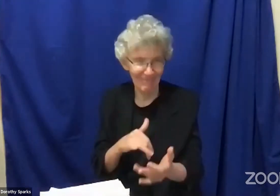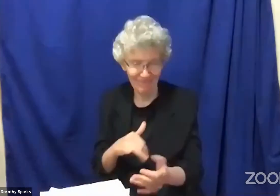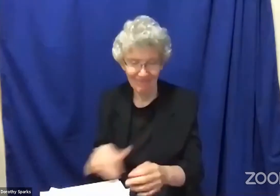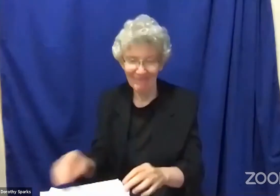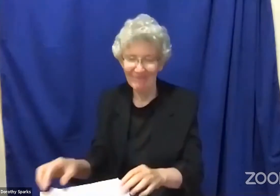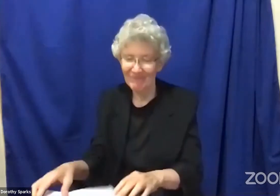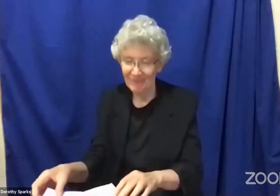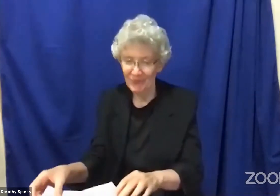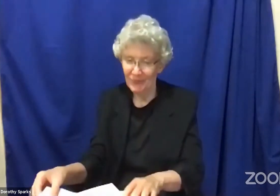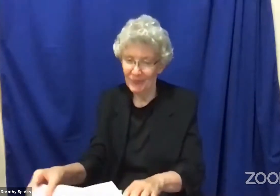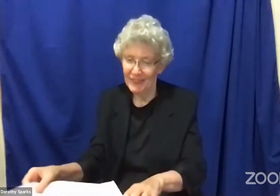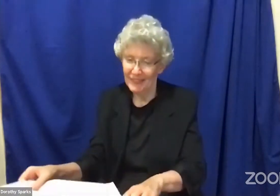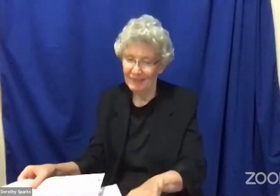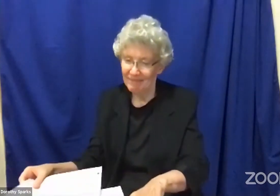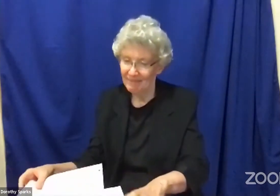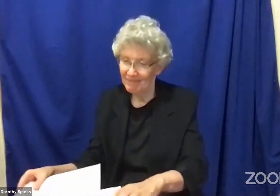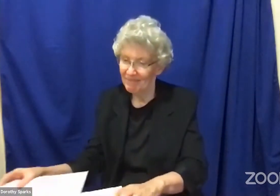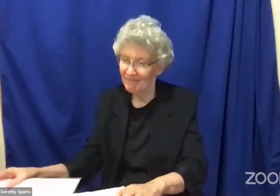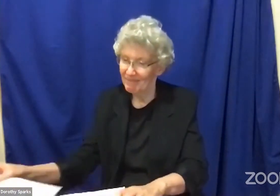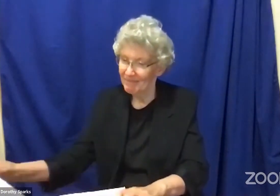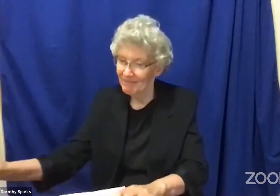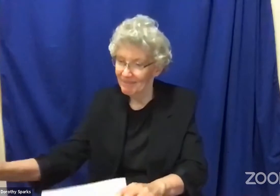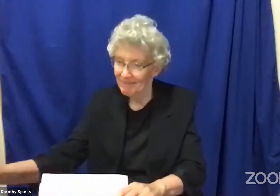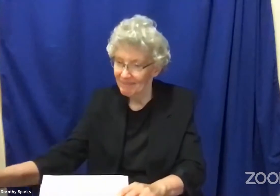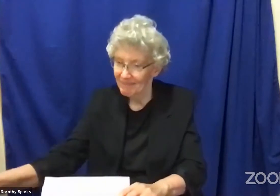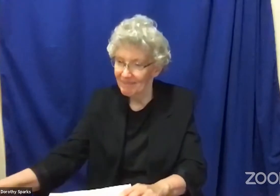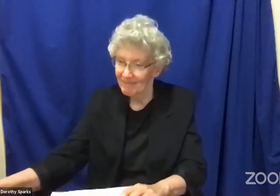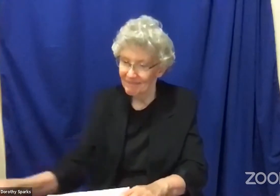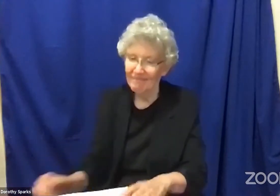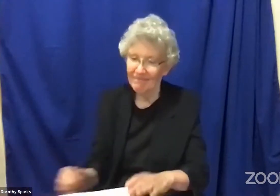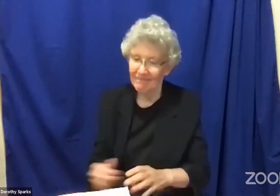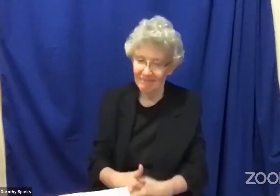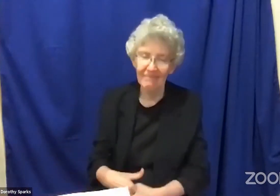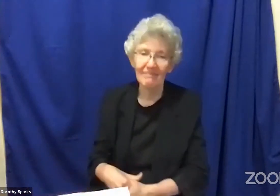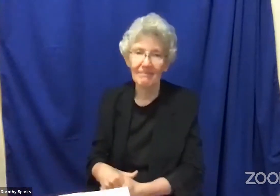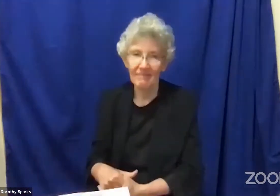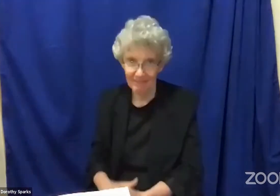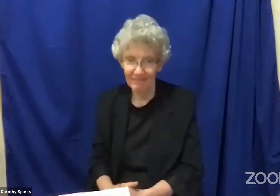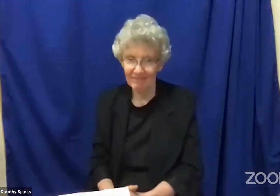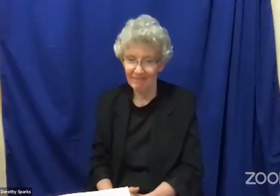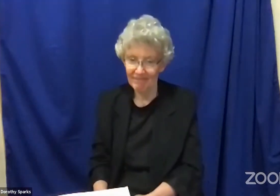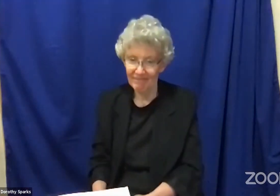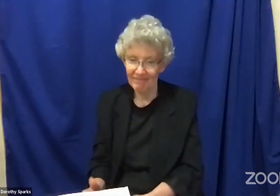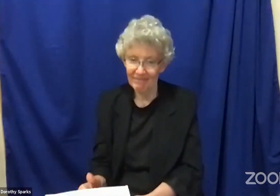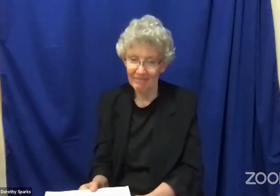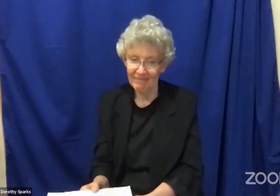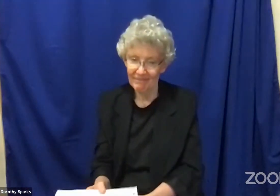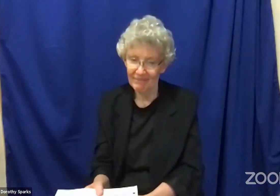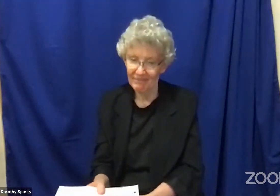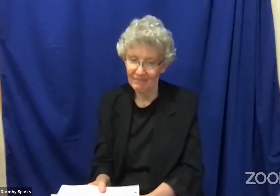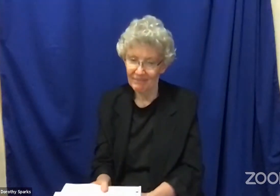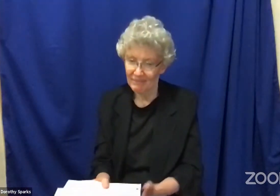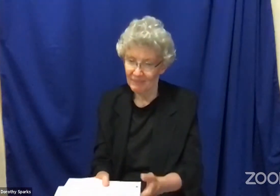would wait to see what would happen. And then they would wait and wait and wait.